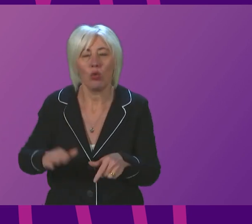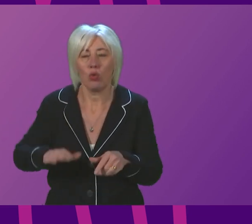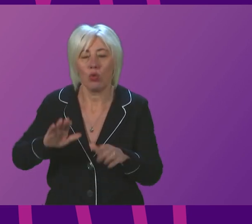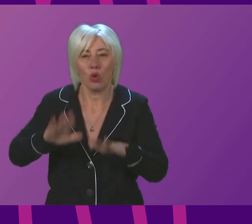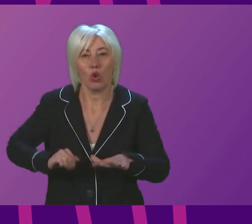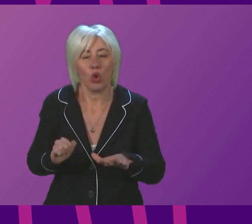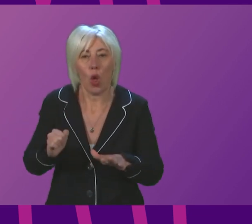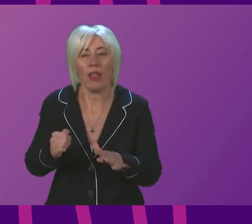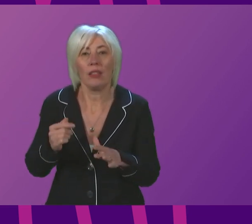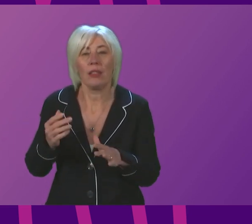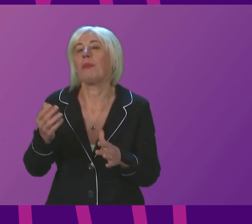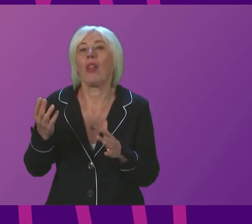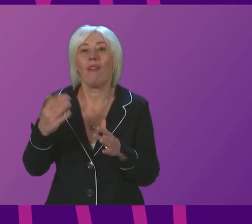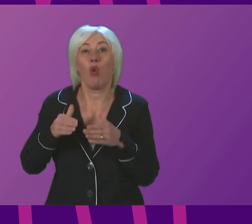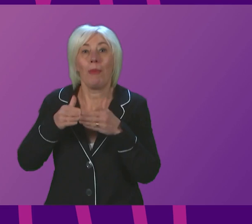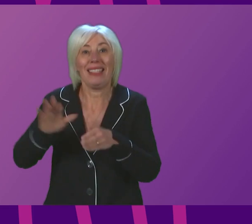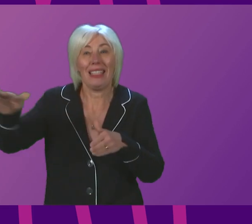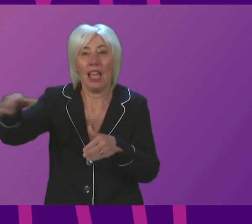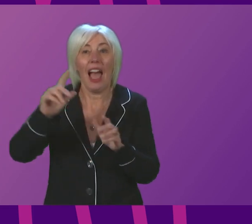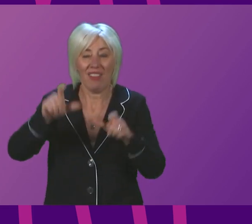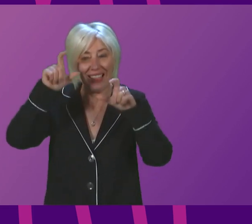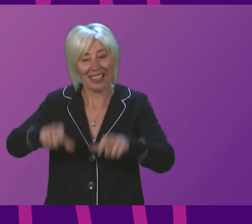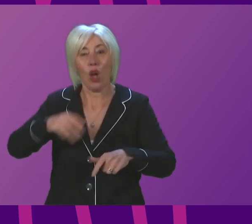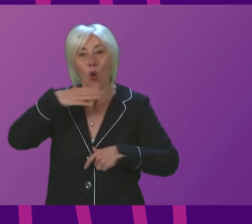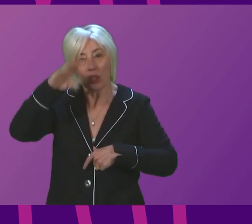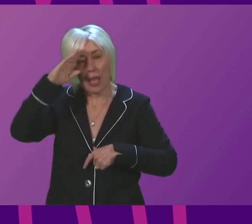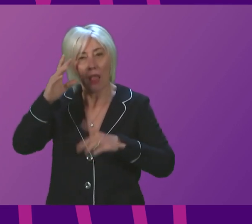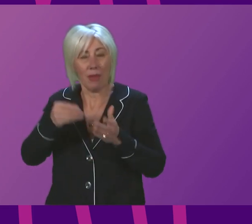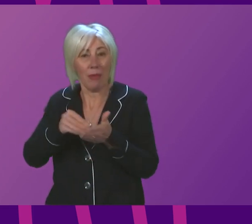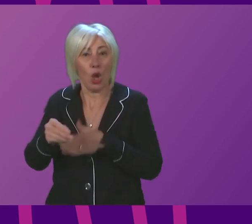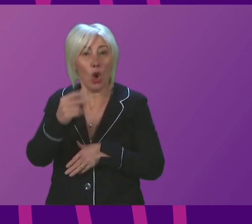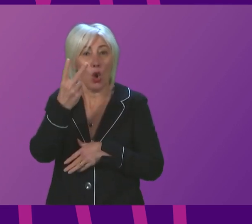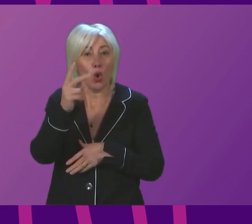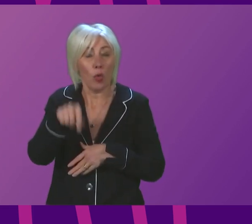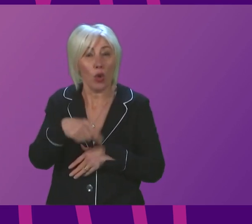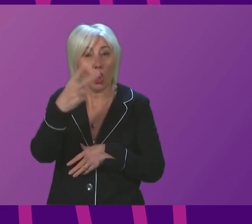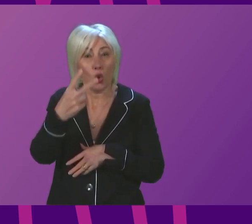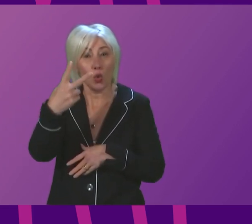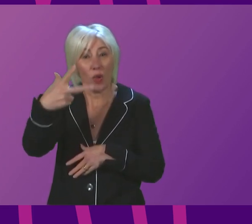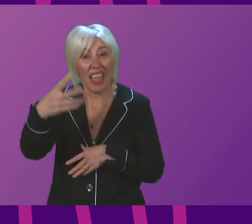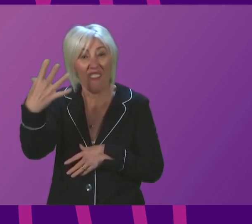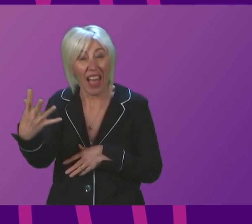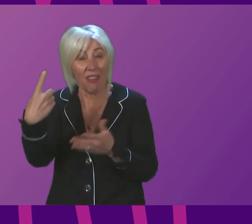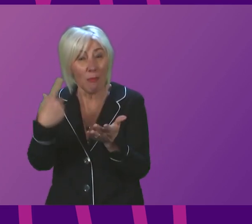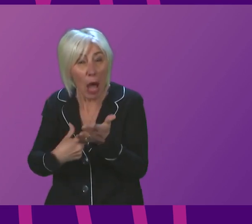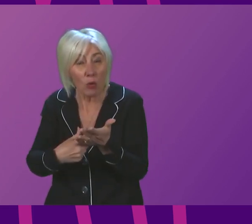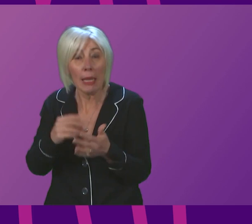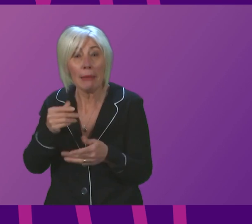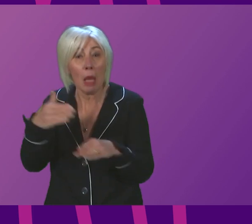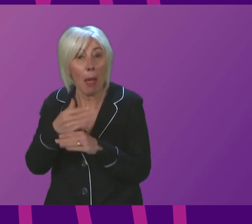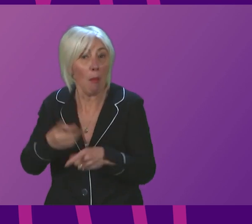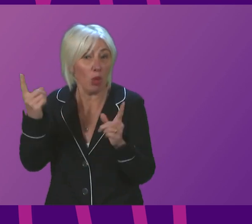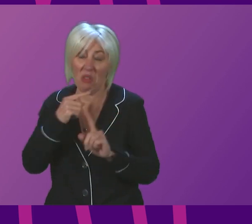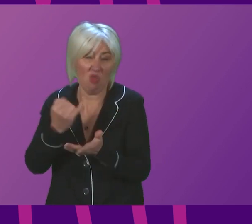to quarantine in hotels at a cost of £2,285, with some employers refusing to meet the